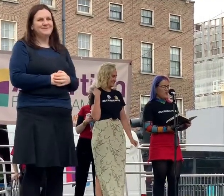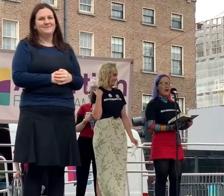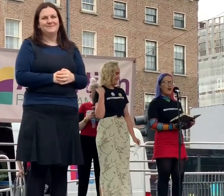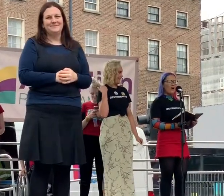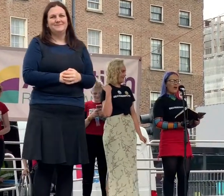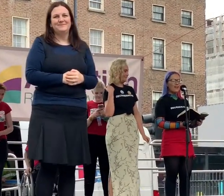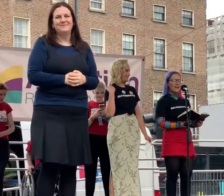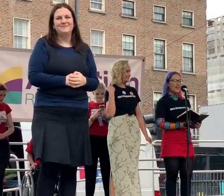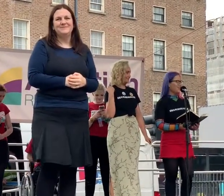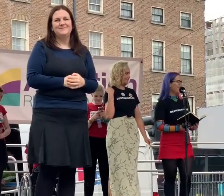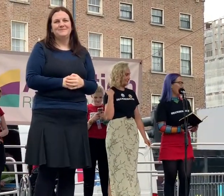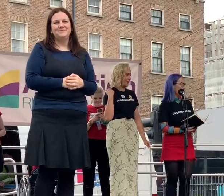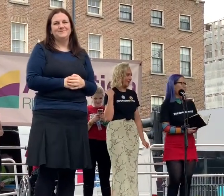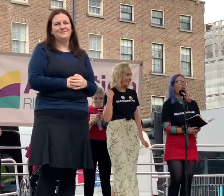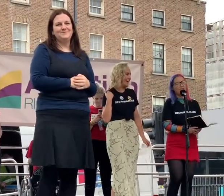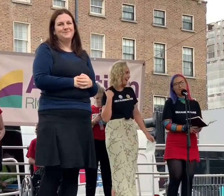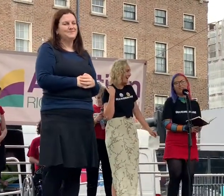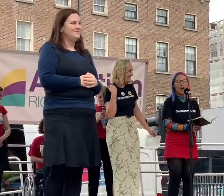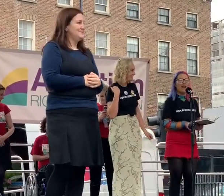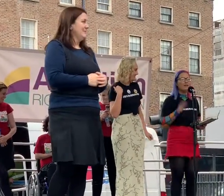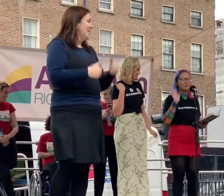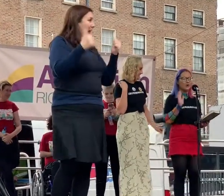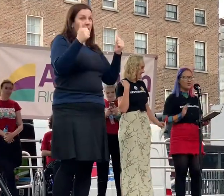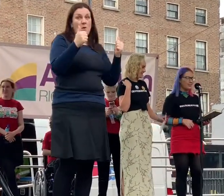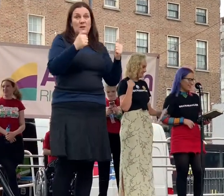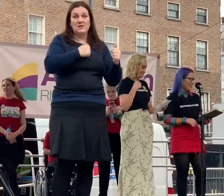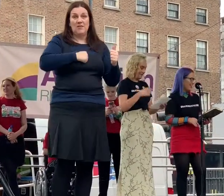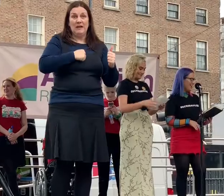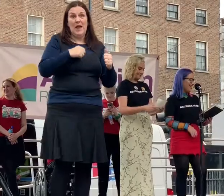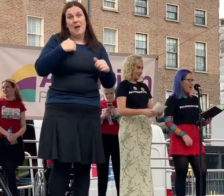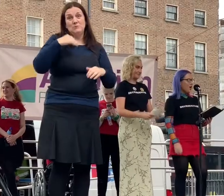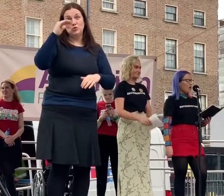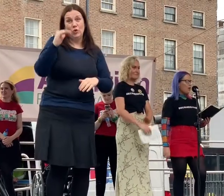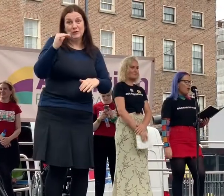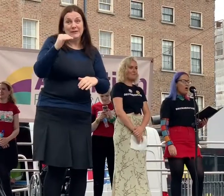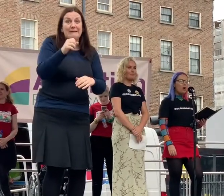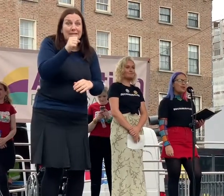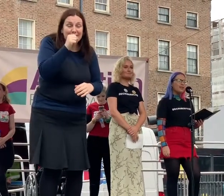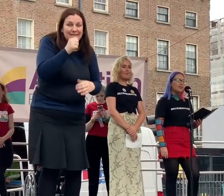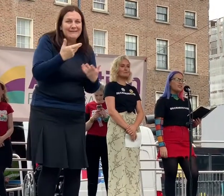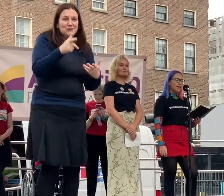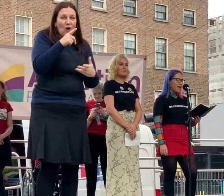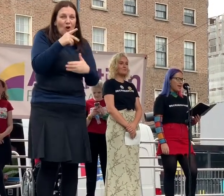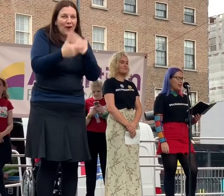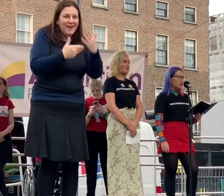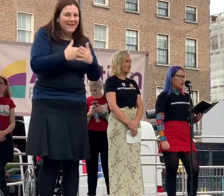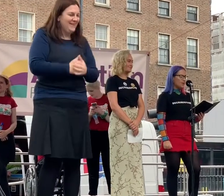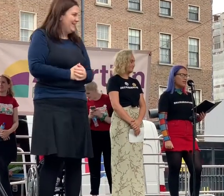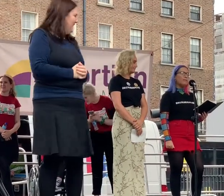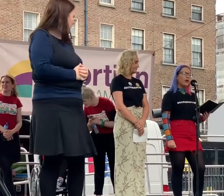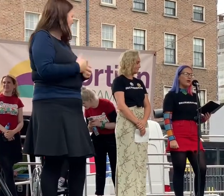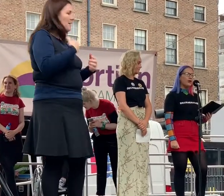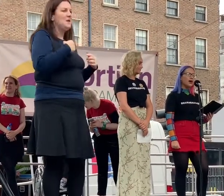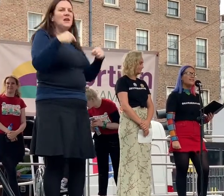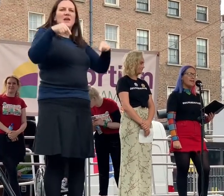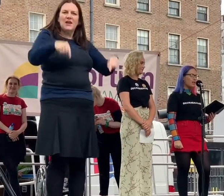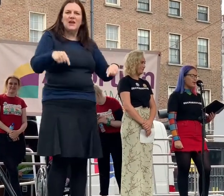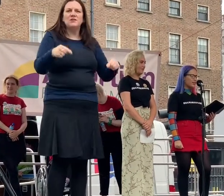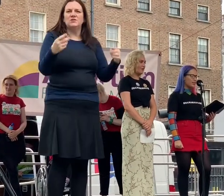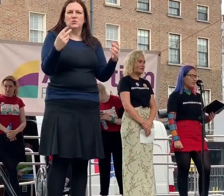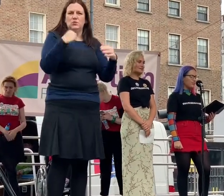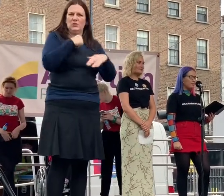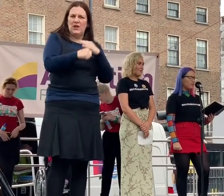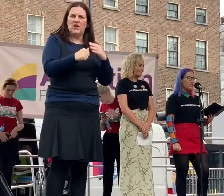We are all here today joined in power and